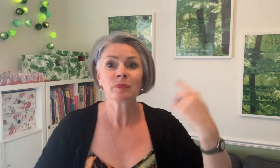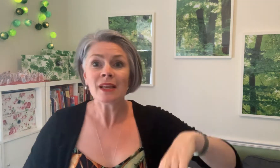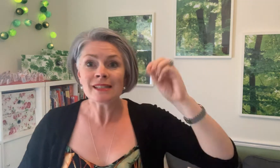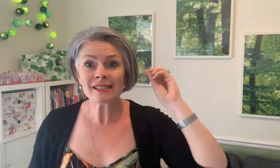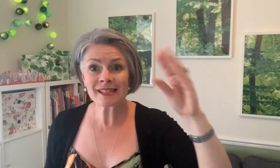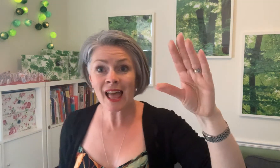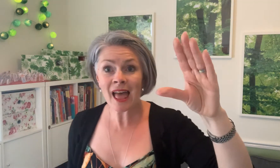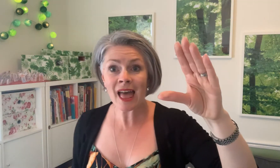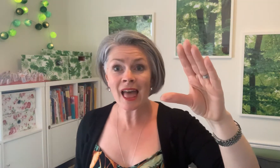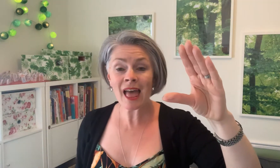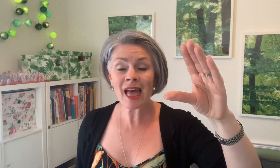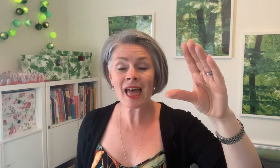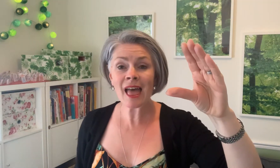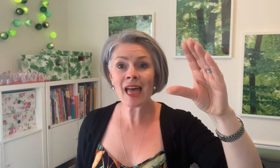Stay